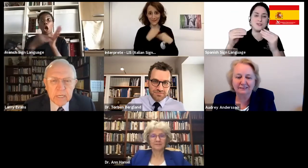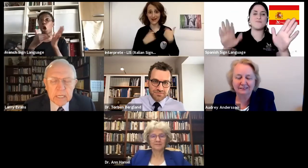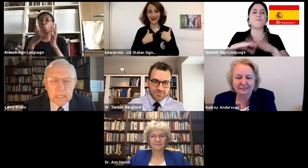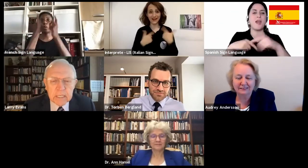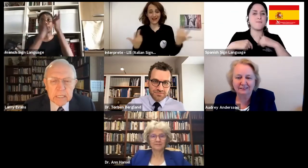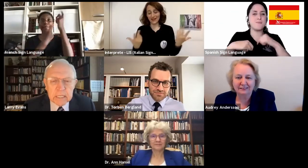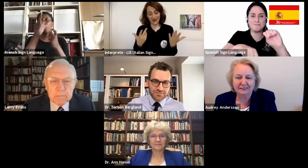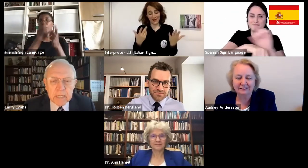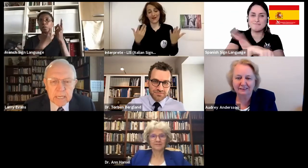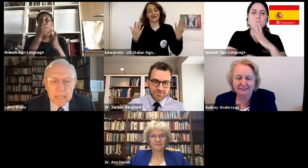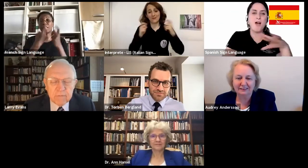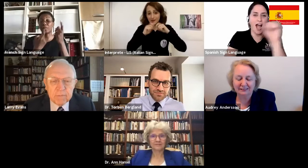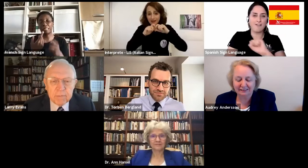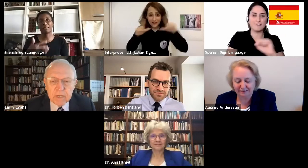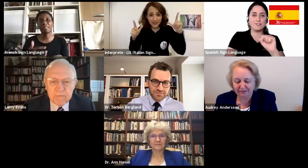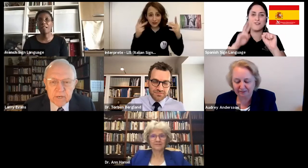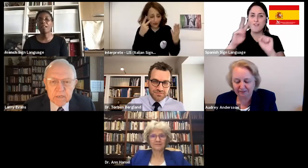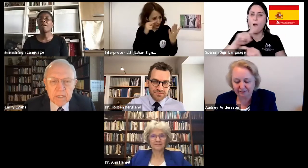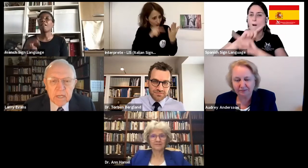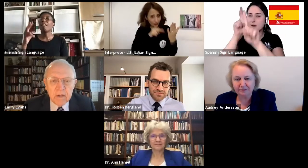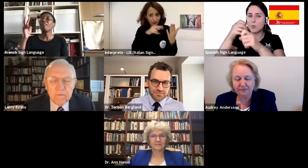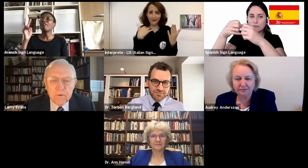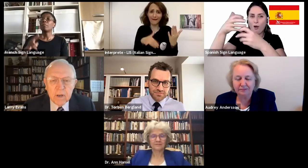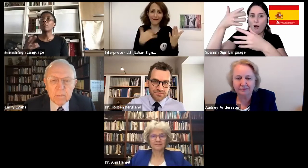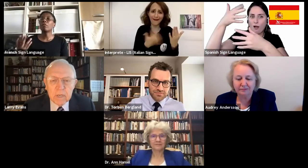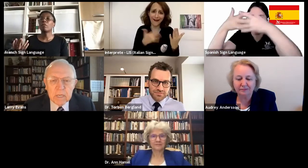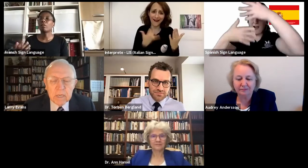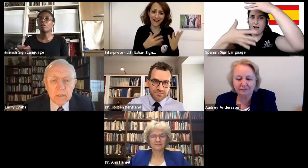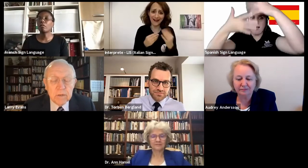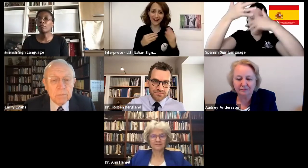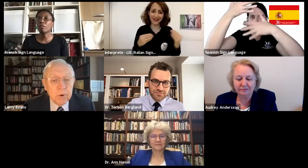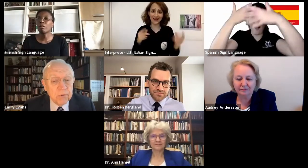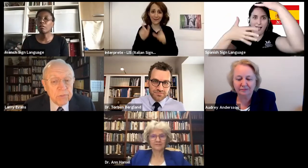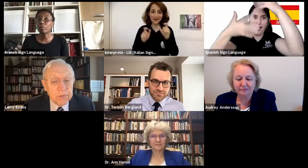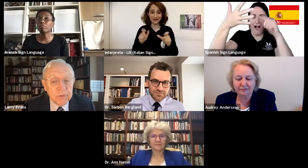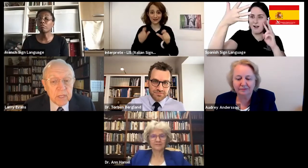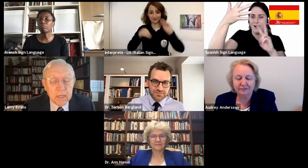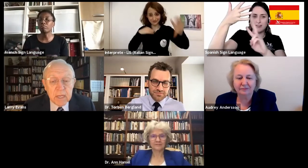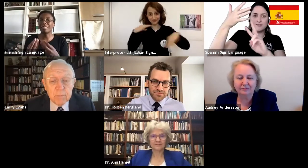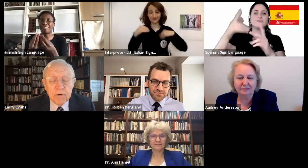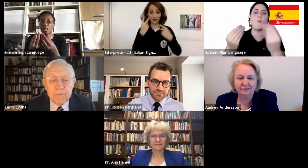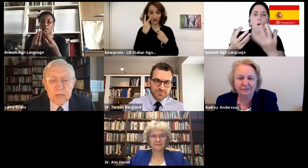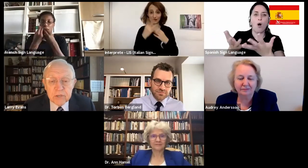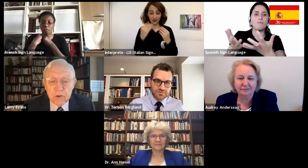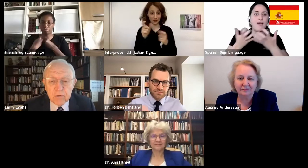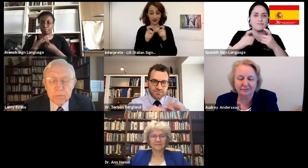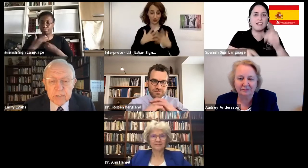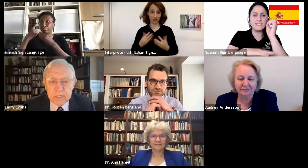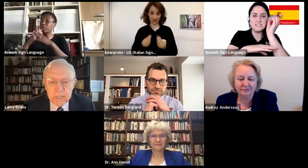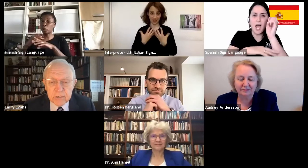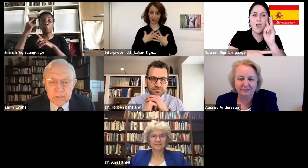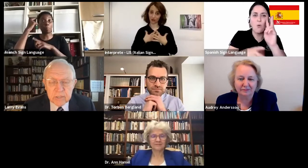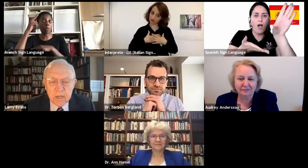we're getting, many have benefited from both the professional